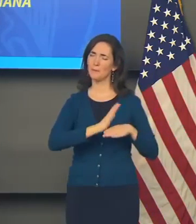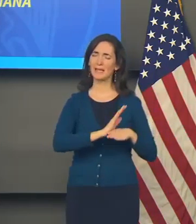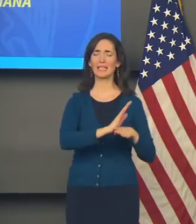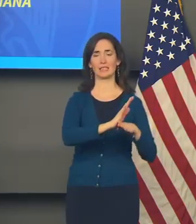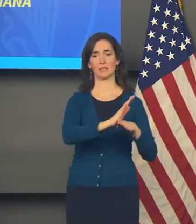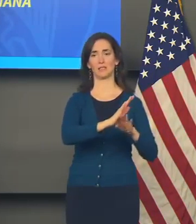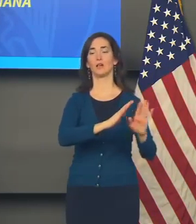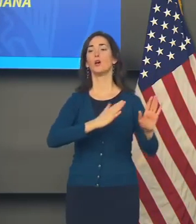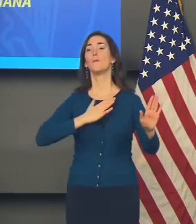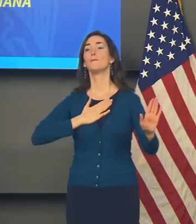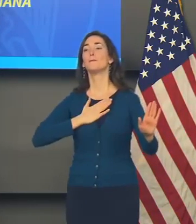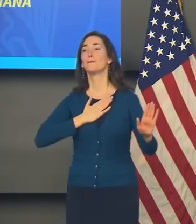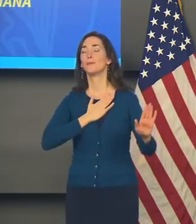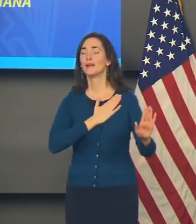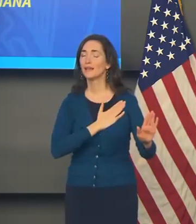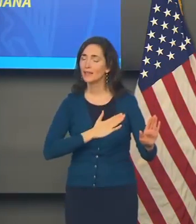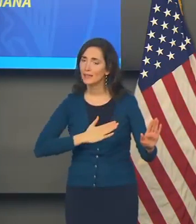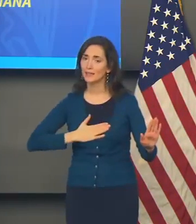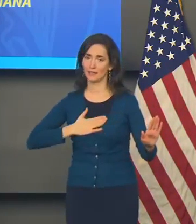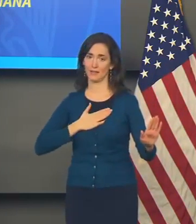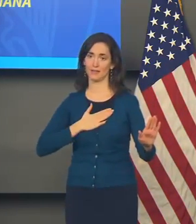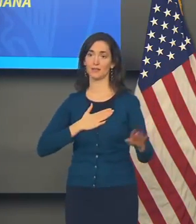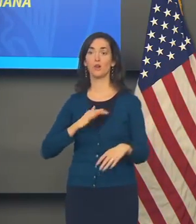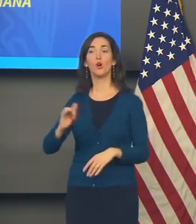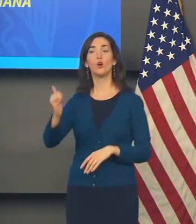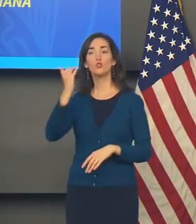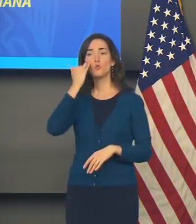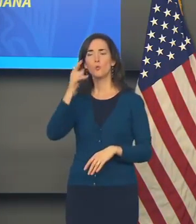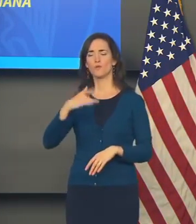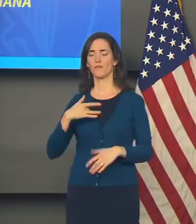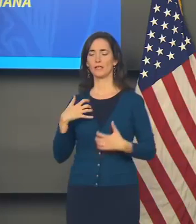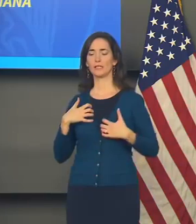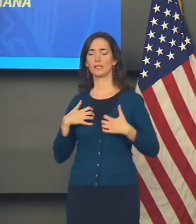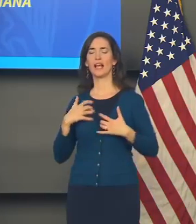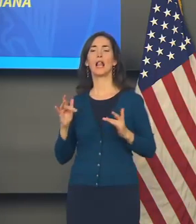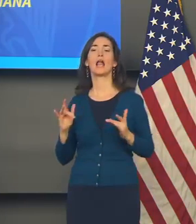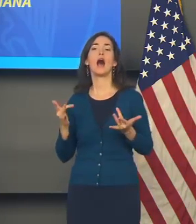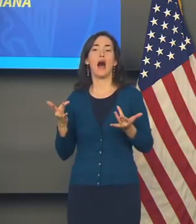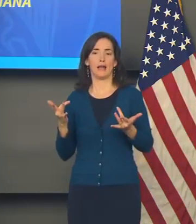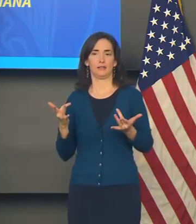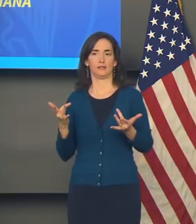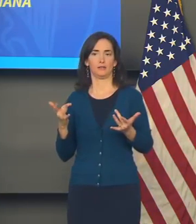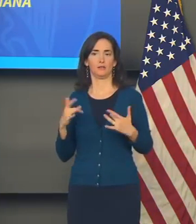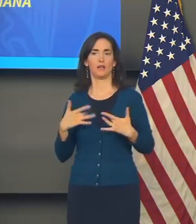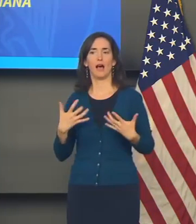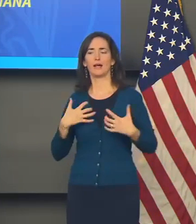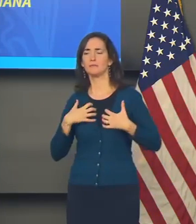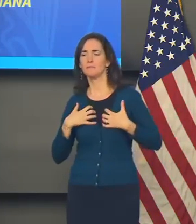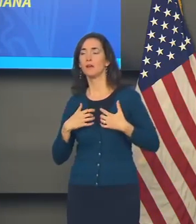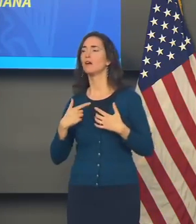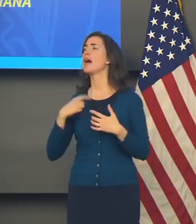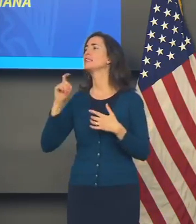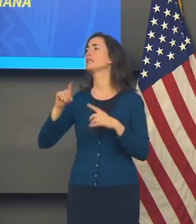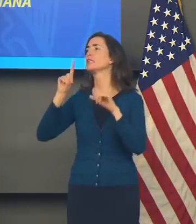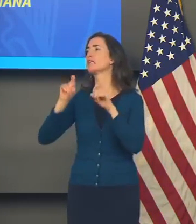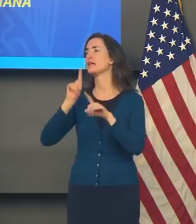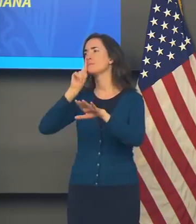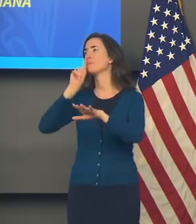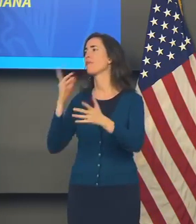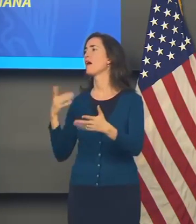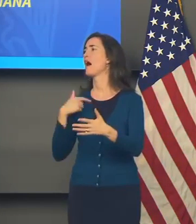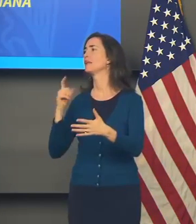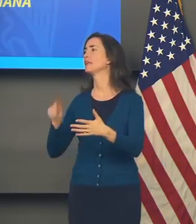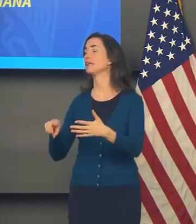asking you, if you have mild symptoms or if all you need is a test, please try